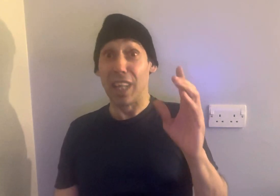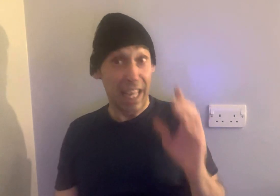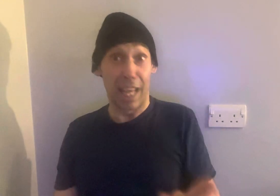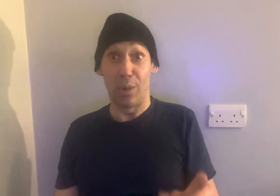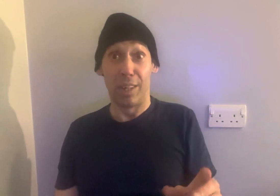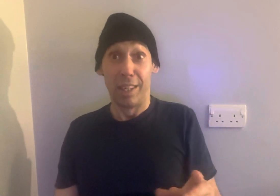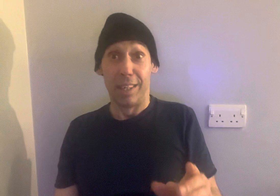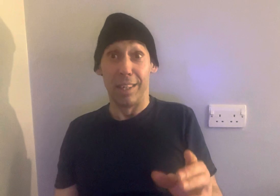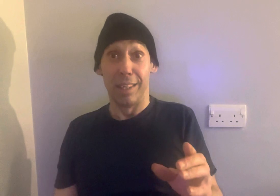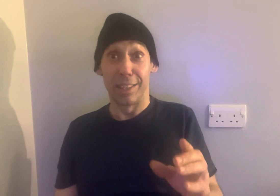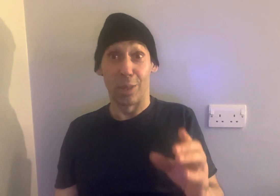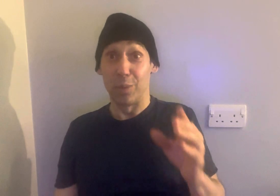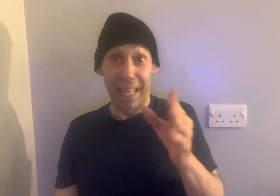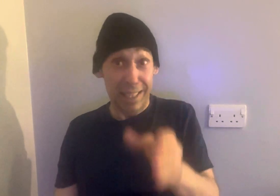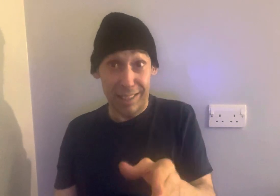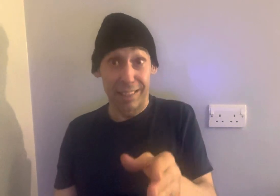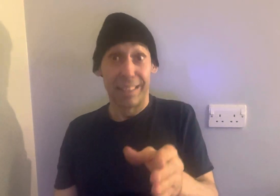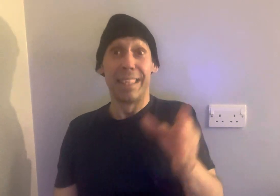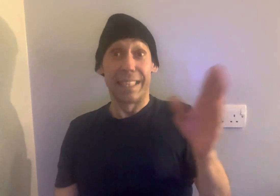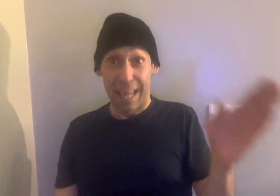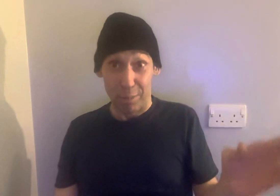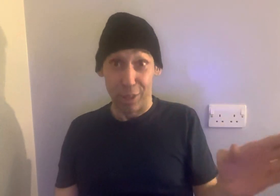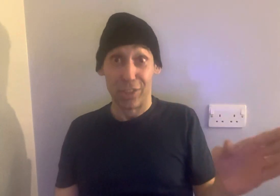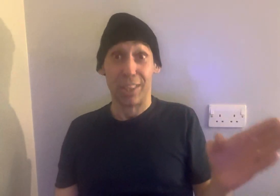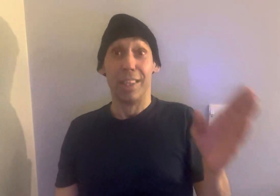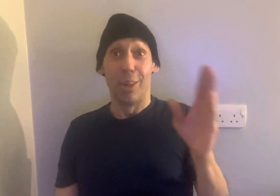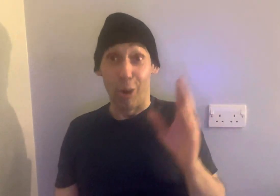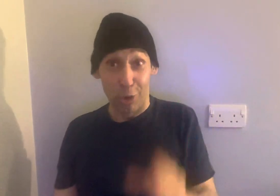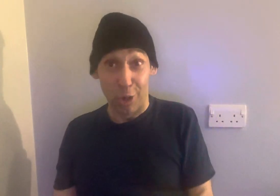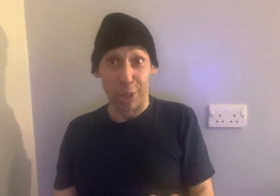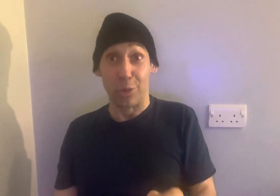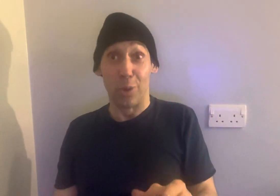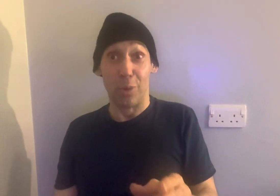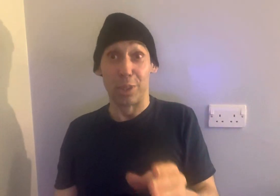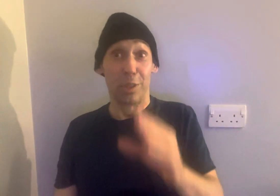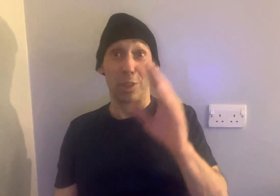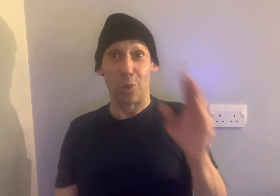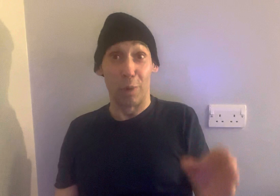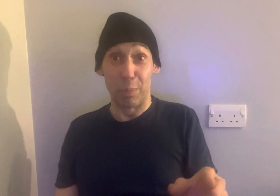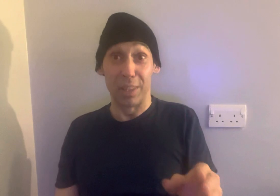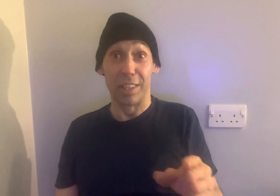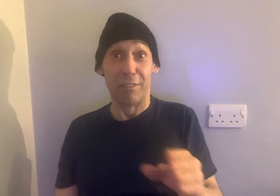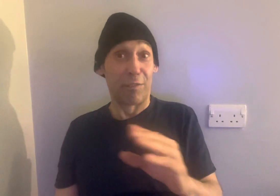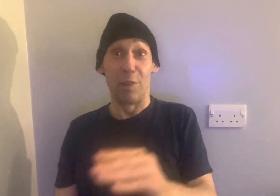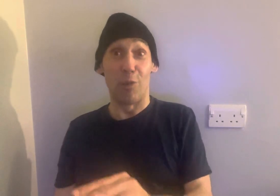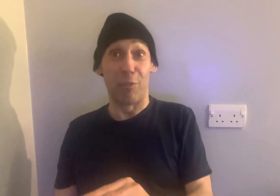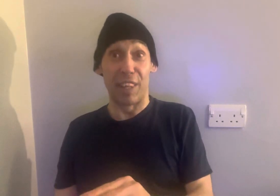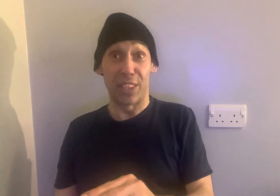layout. So gates, cameras, knock on the door. As soon as the door opened, three or four faces